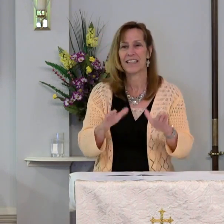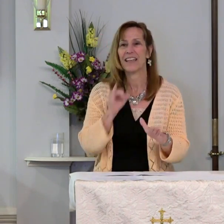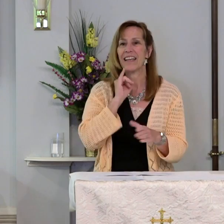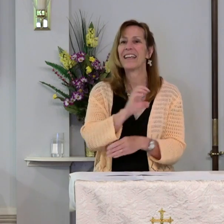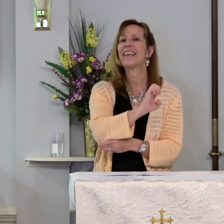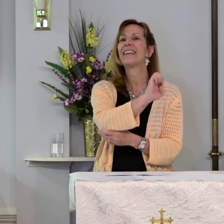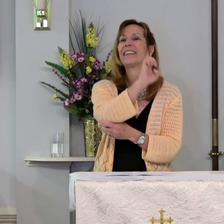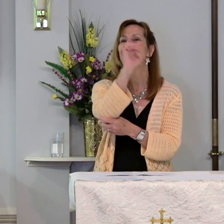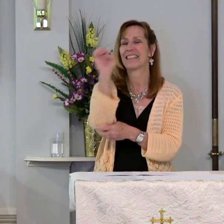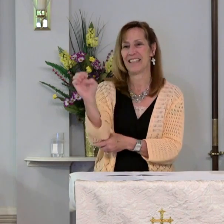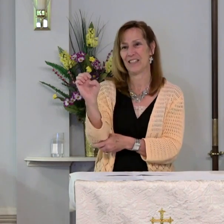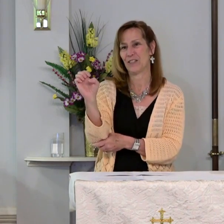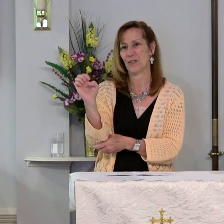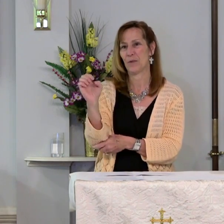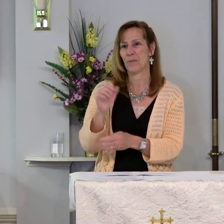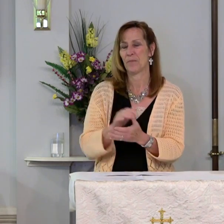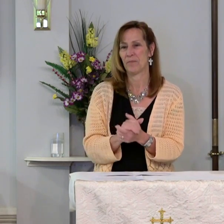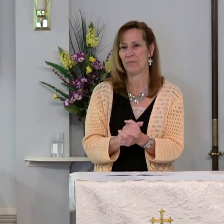Easter.